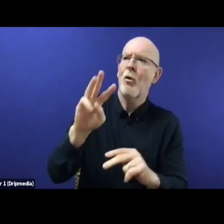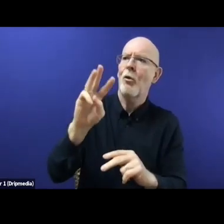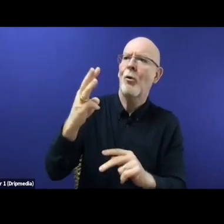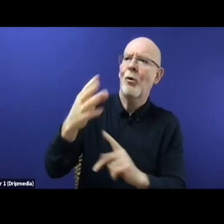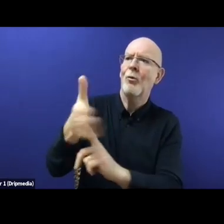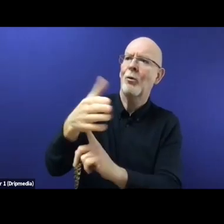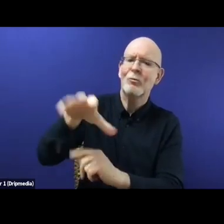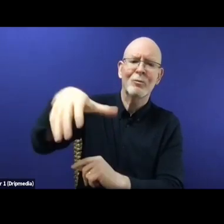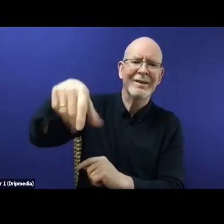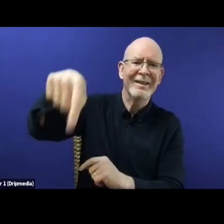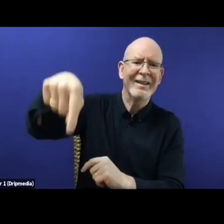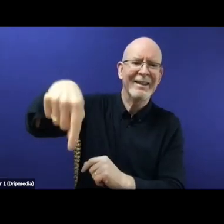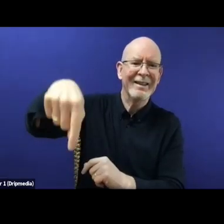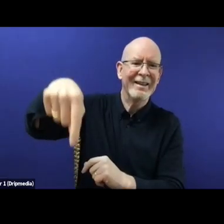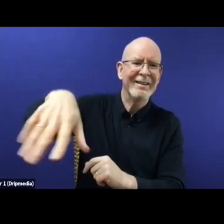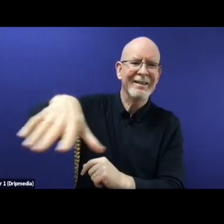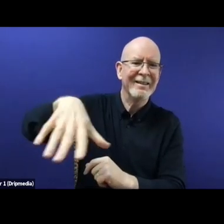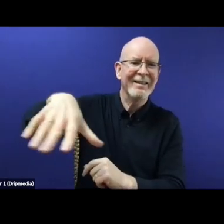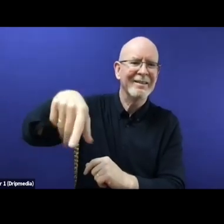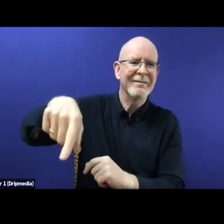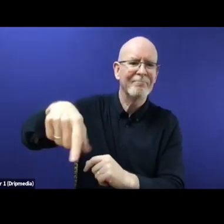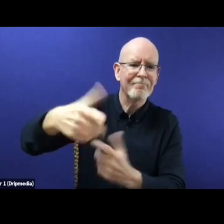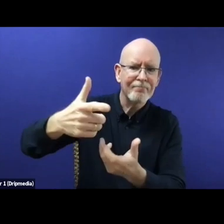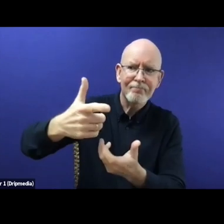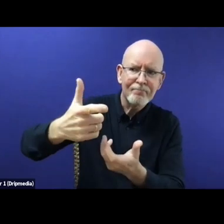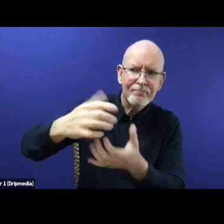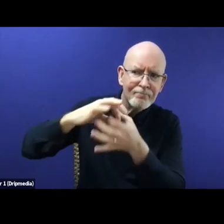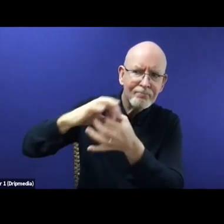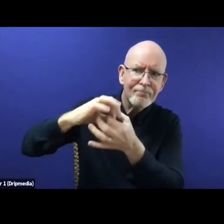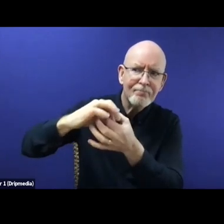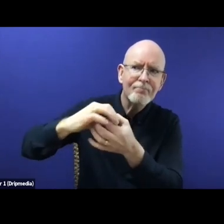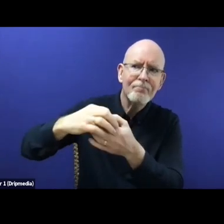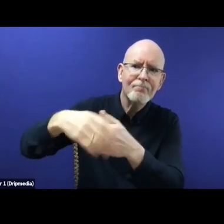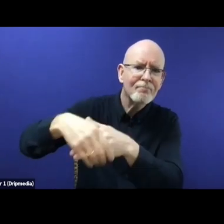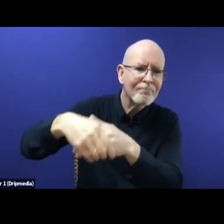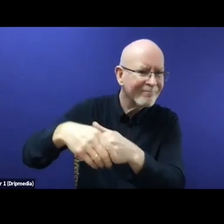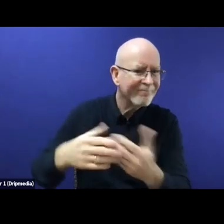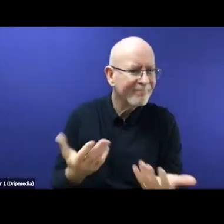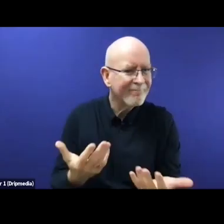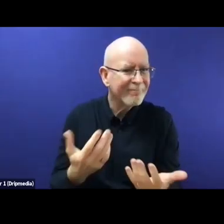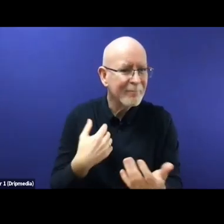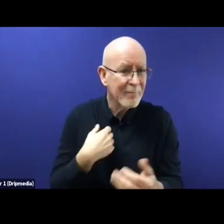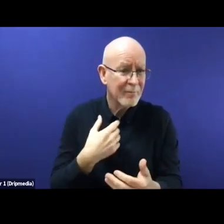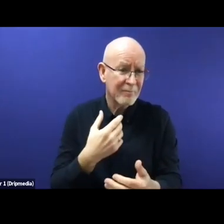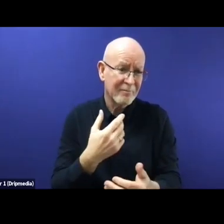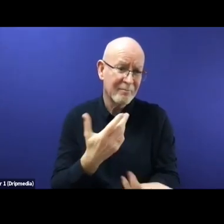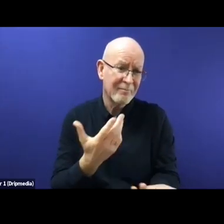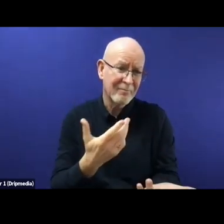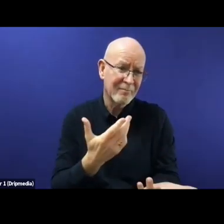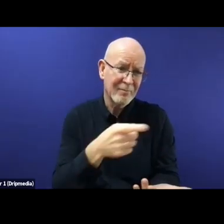lot of authors have indebtly examined the legal problems and humanitarian problems related to